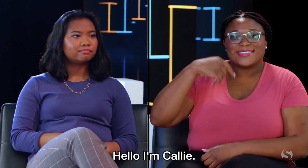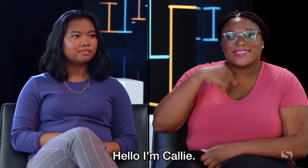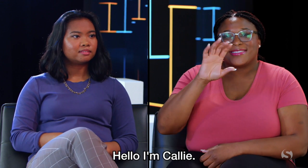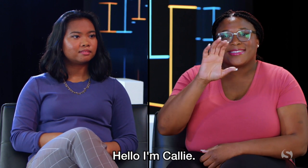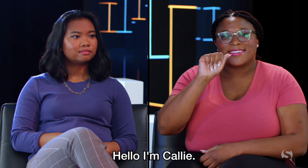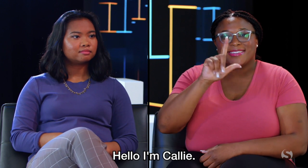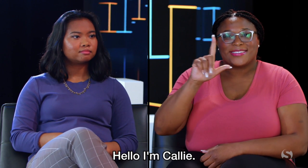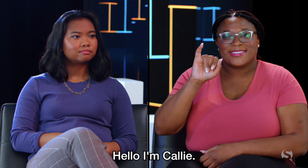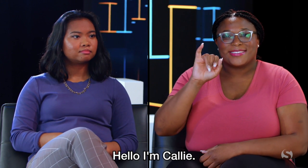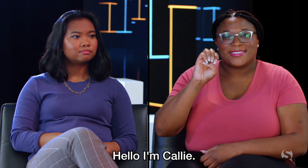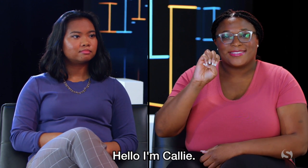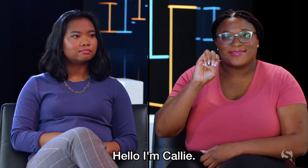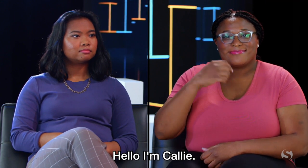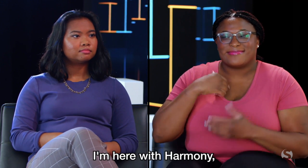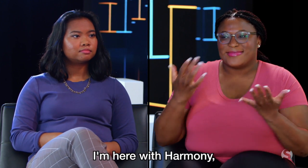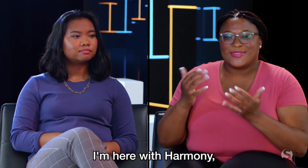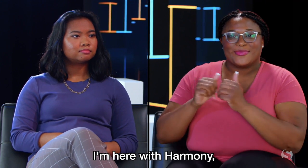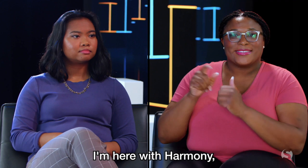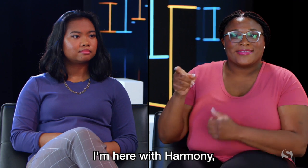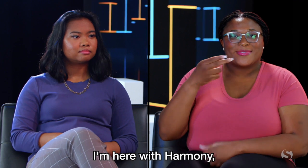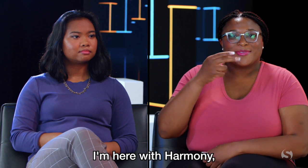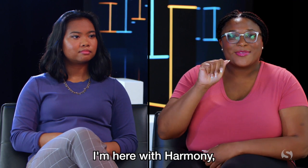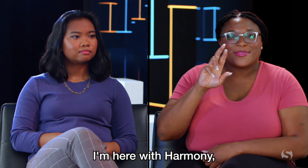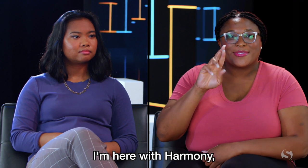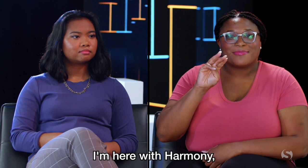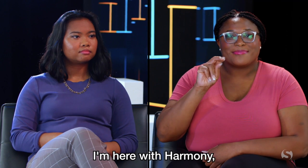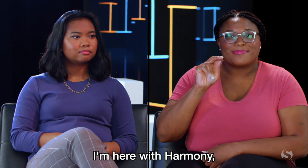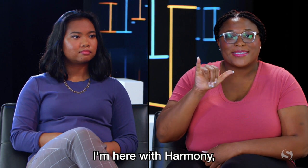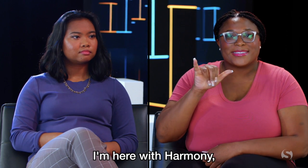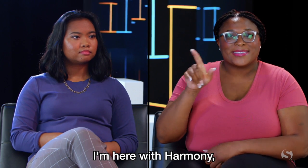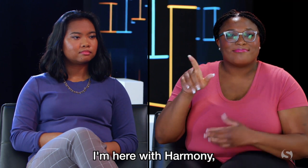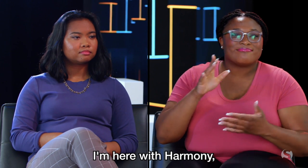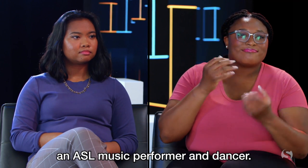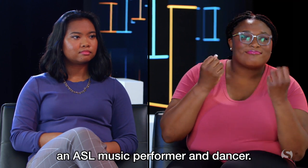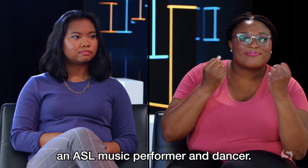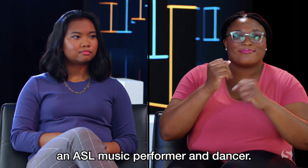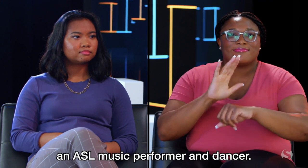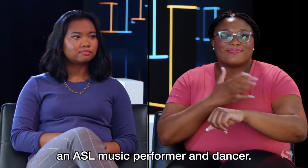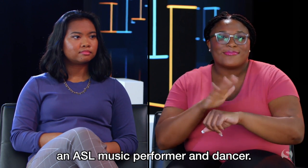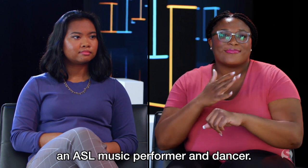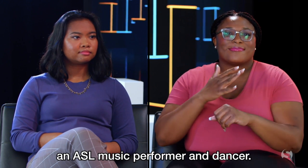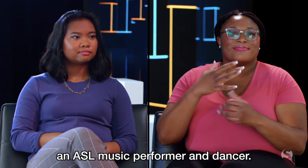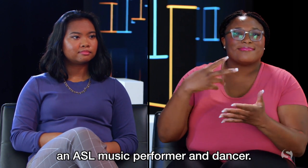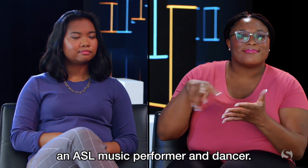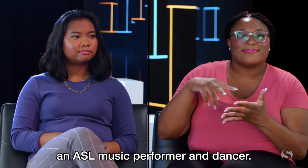Hello, I'm Callie. I'm here with Harmony, an ASL music performer and dancer.